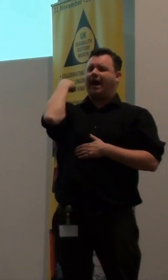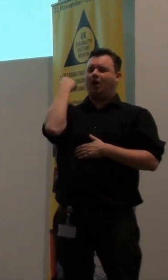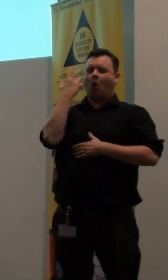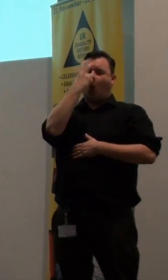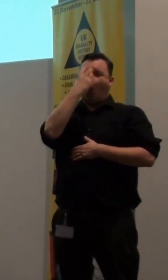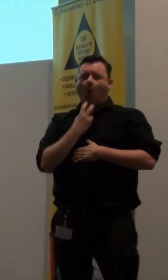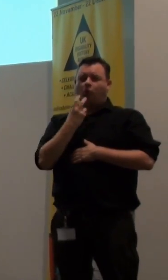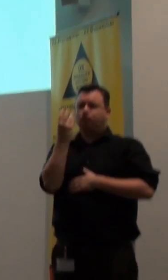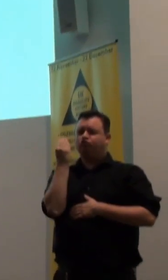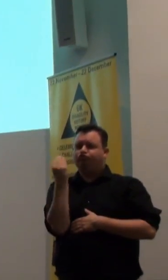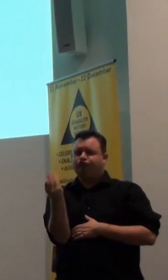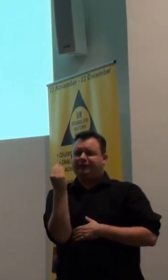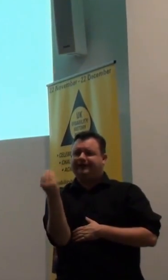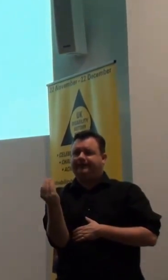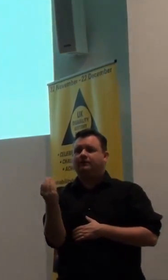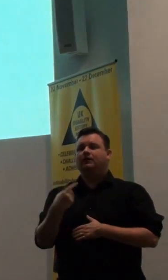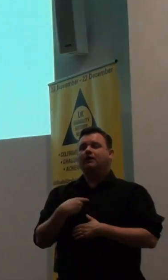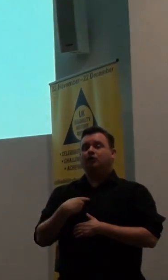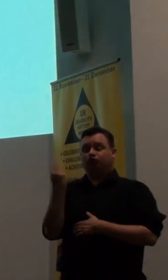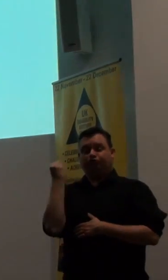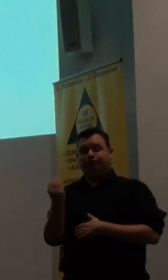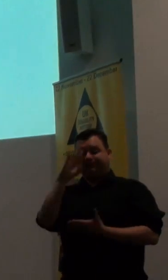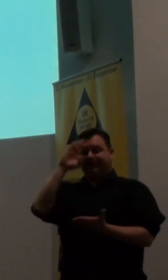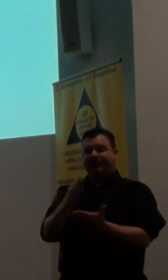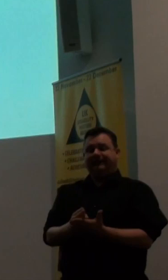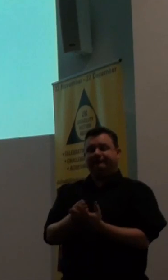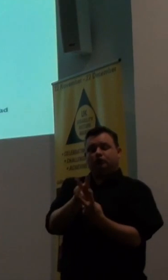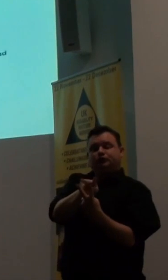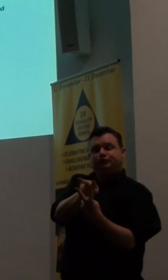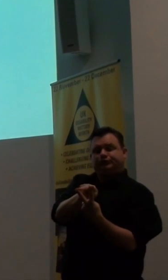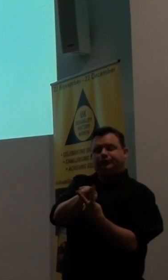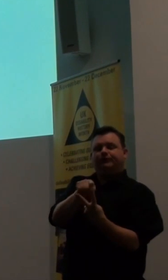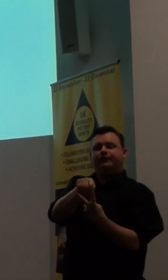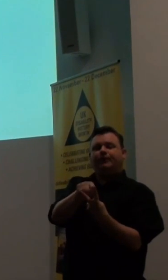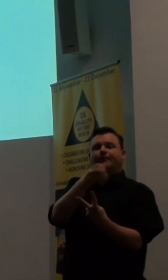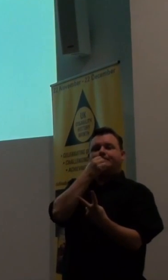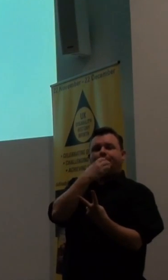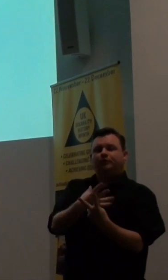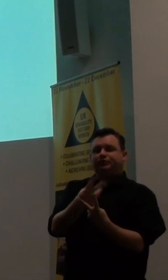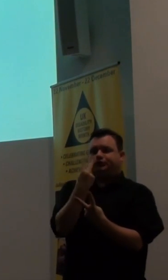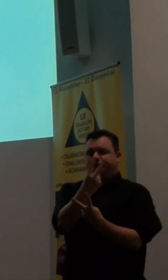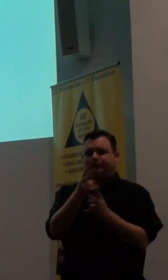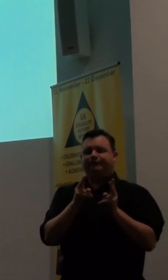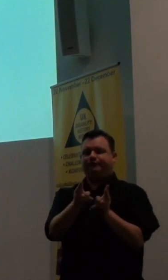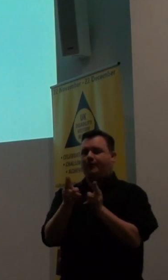The Greeks believed in two sides of people that beauty had two forms.